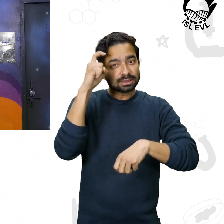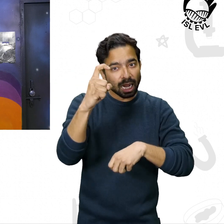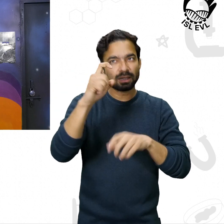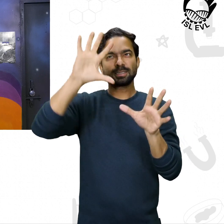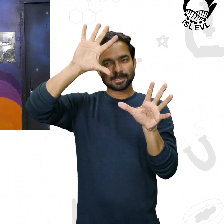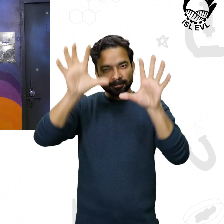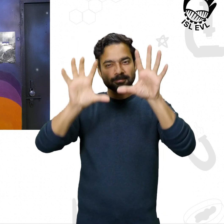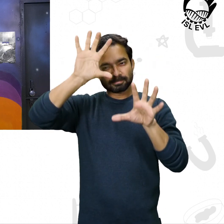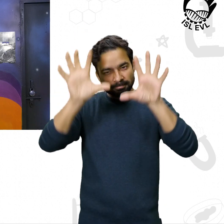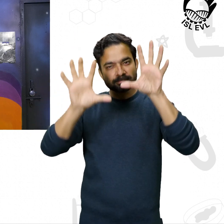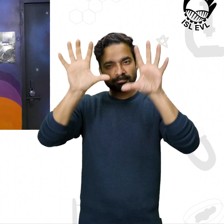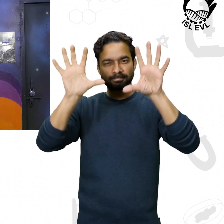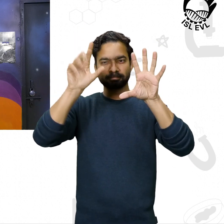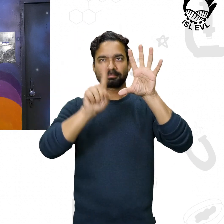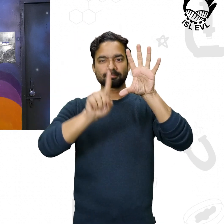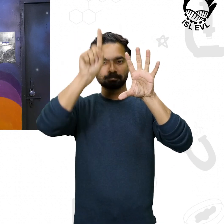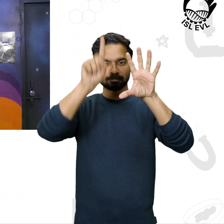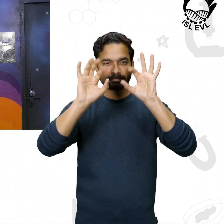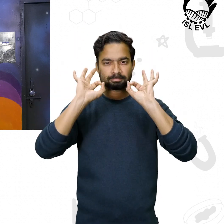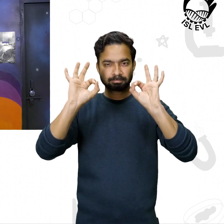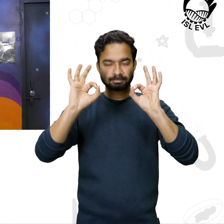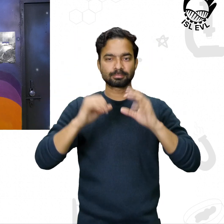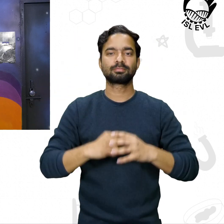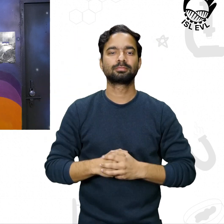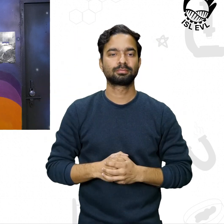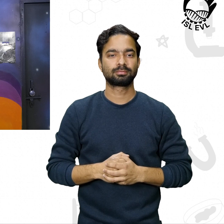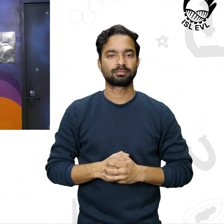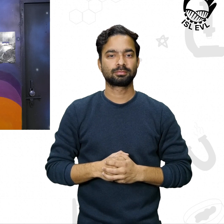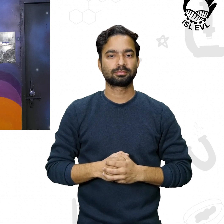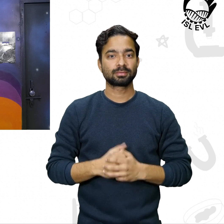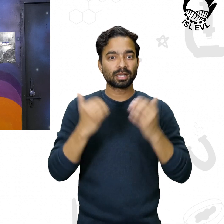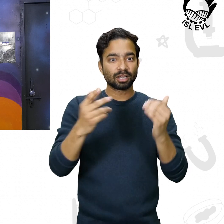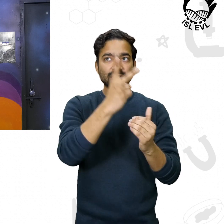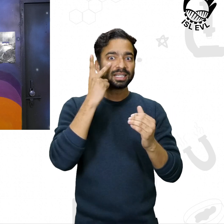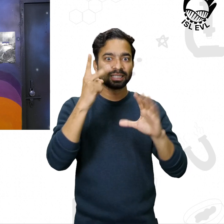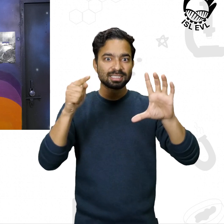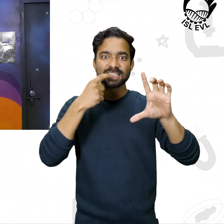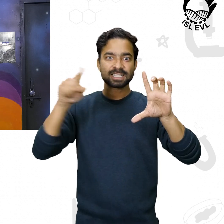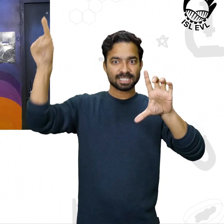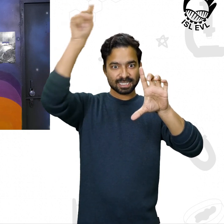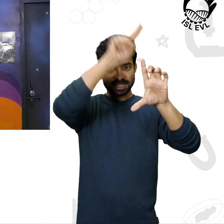Right? So, this is number of two matches. So, you match them,